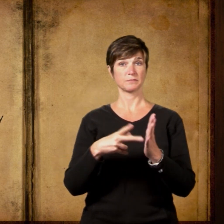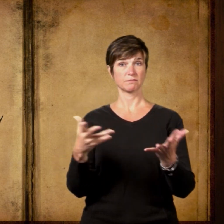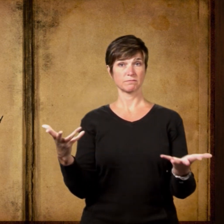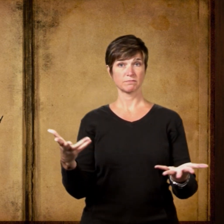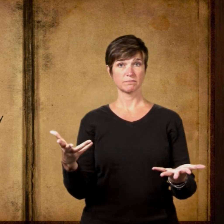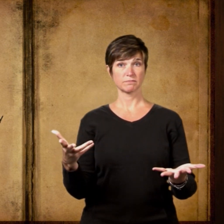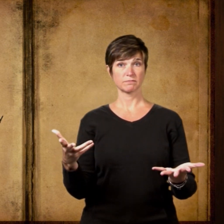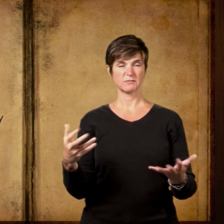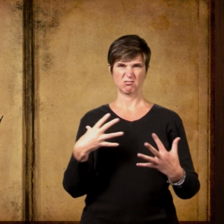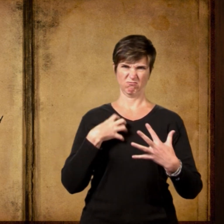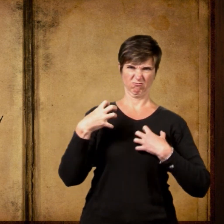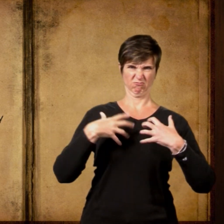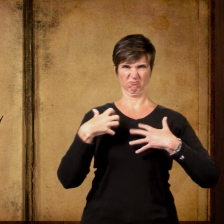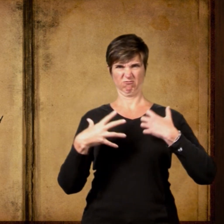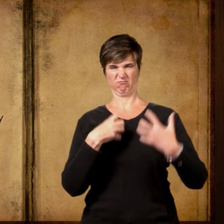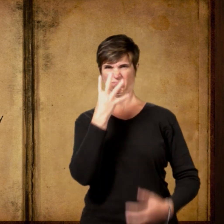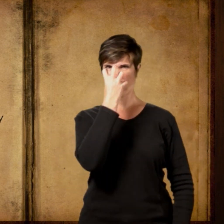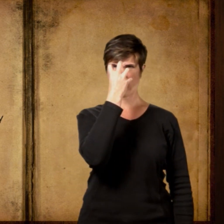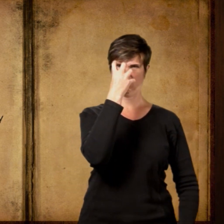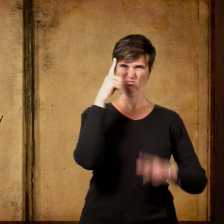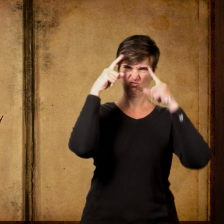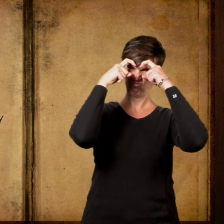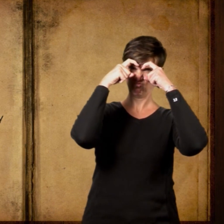in a grouchy, grumpy way